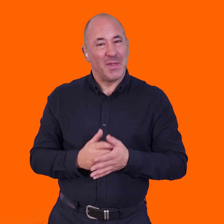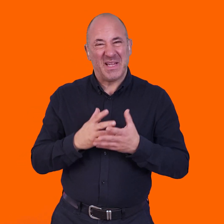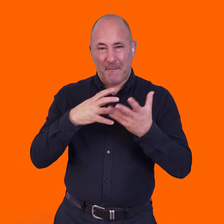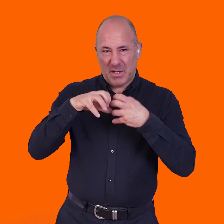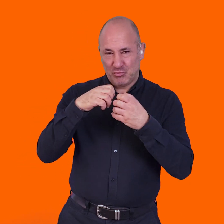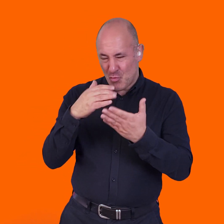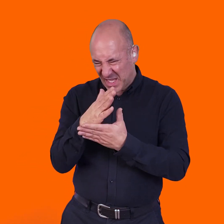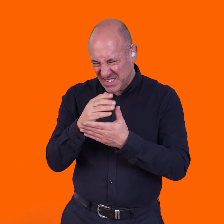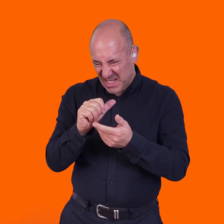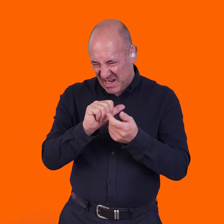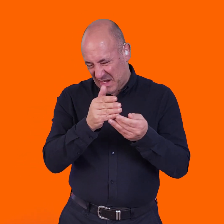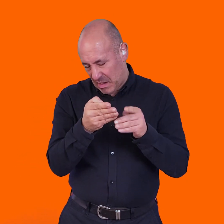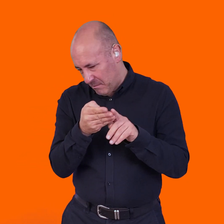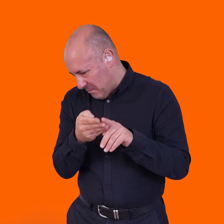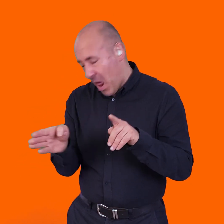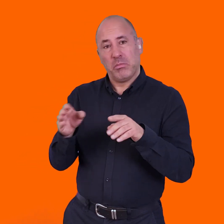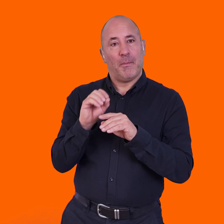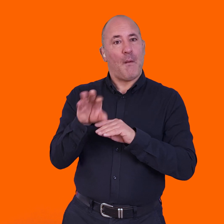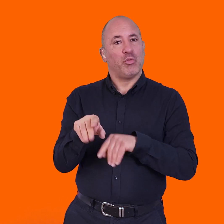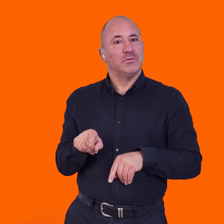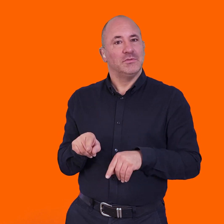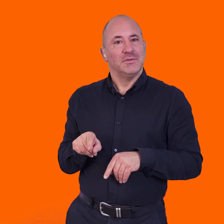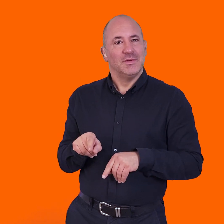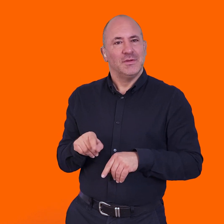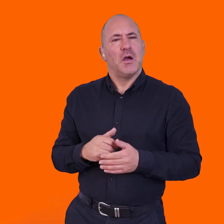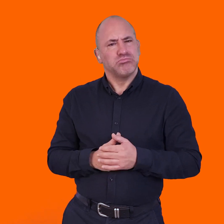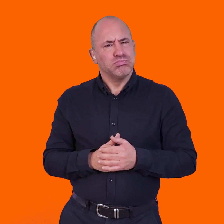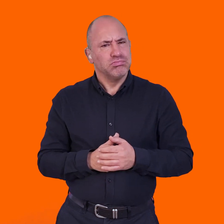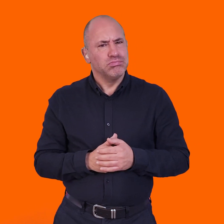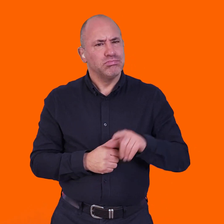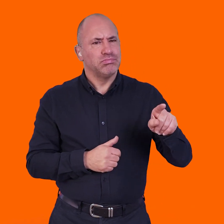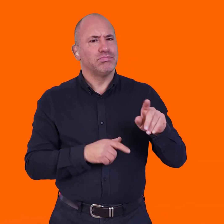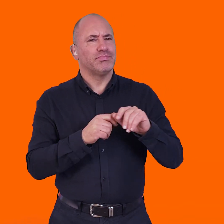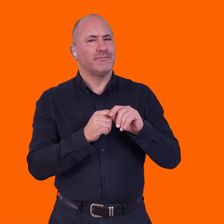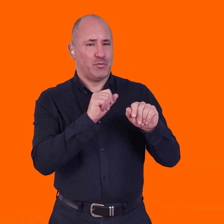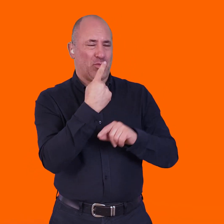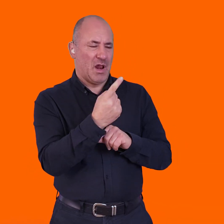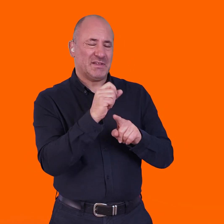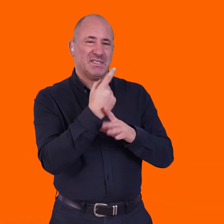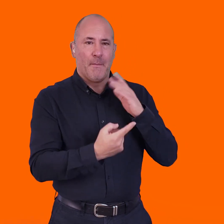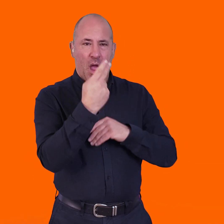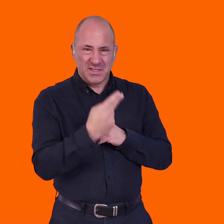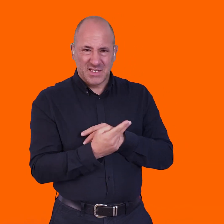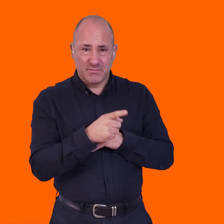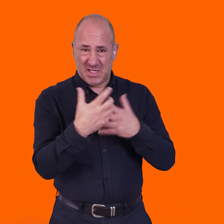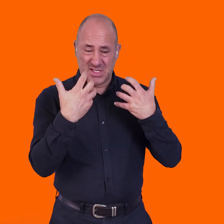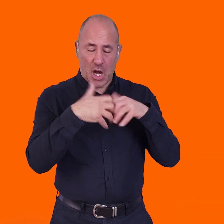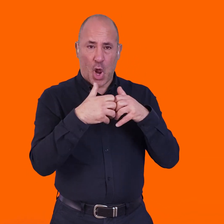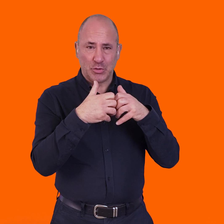reality to post. So, would you say that technology has been enabling for you, in terms